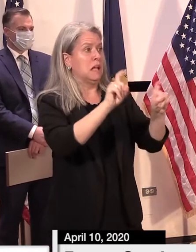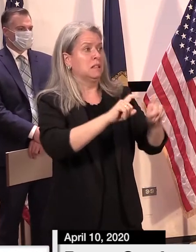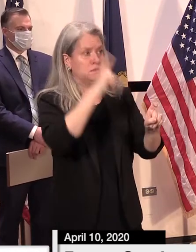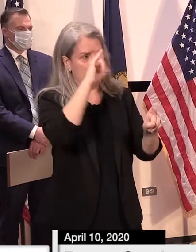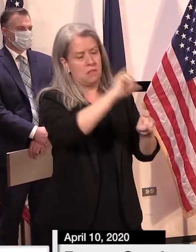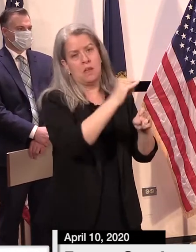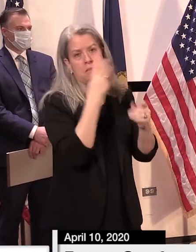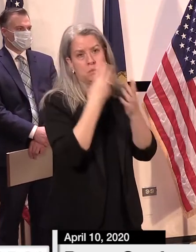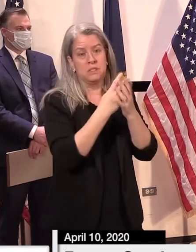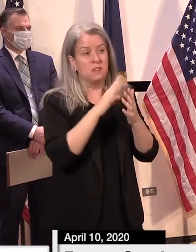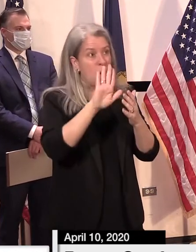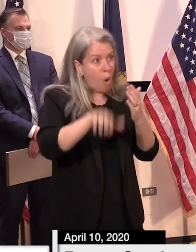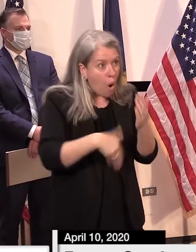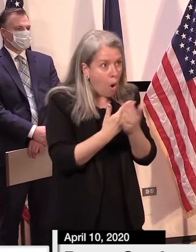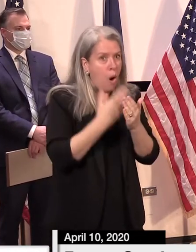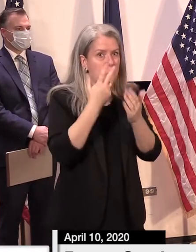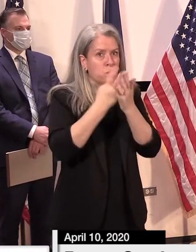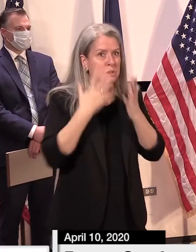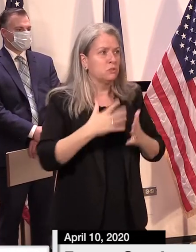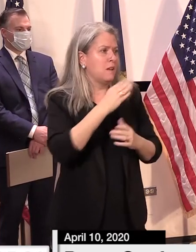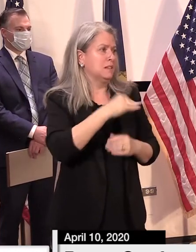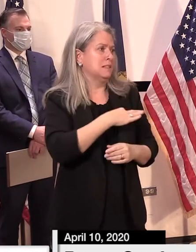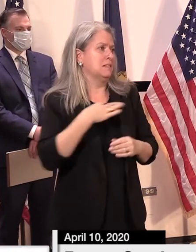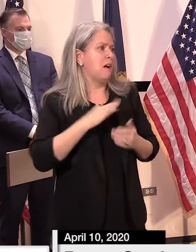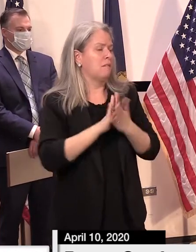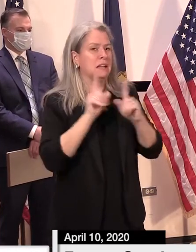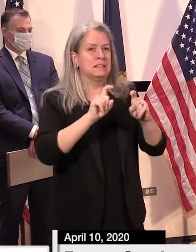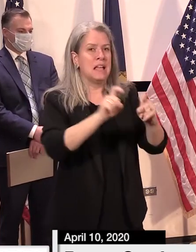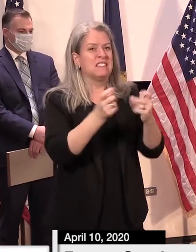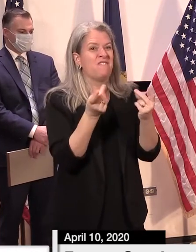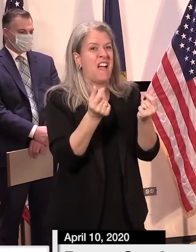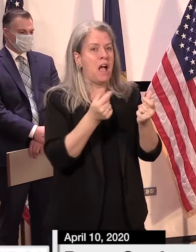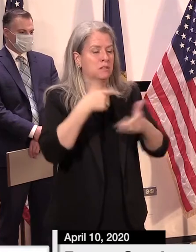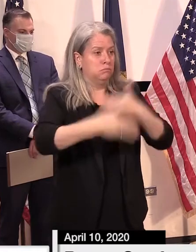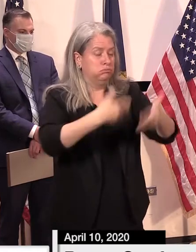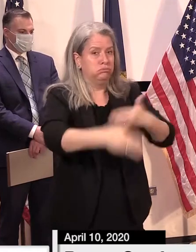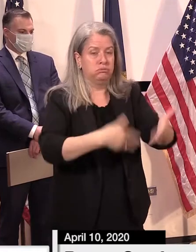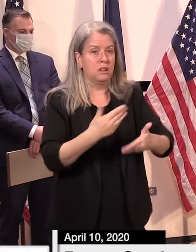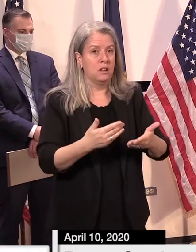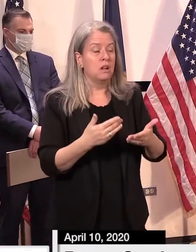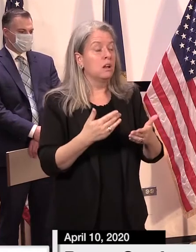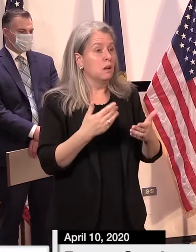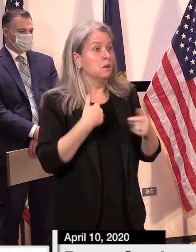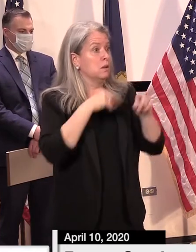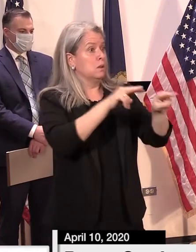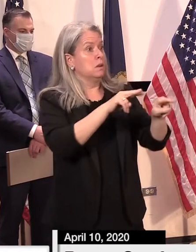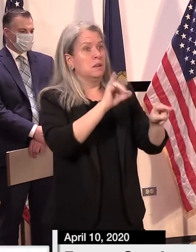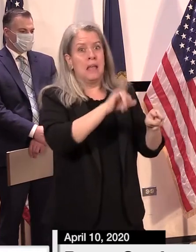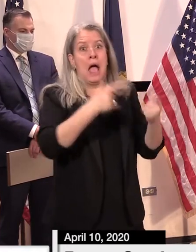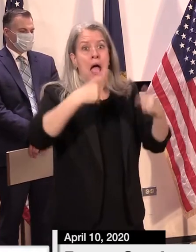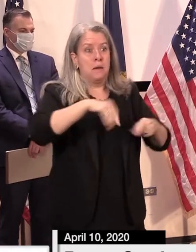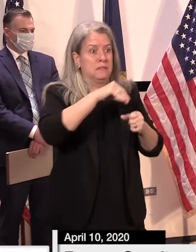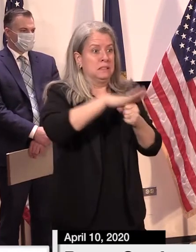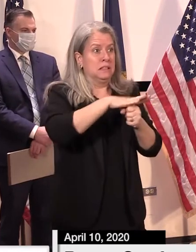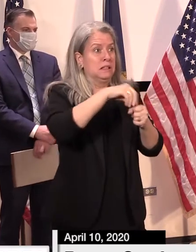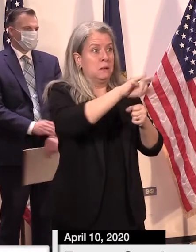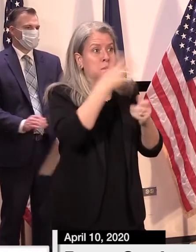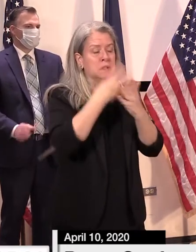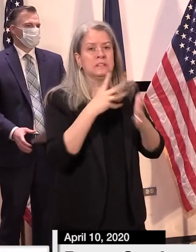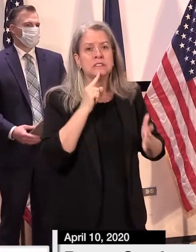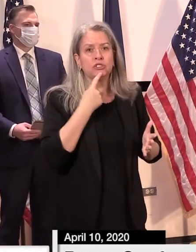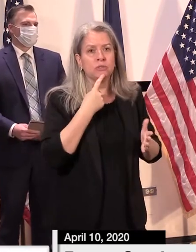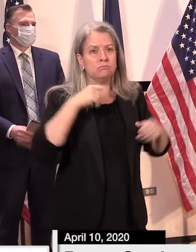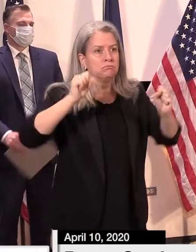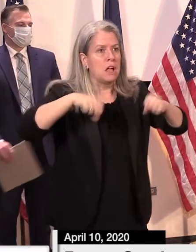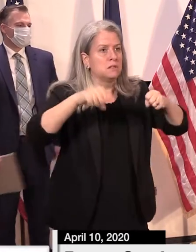for that entire population. While this outbreak is serious, there is no doubt their hard work will